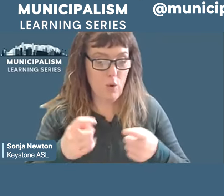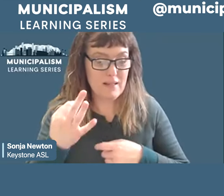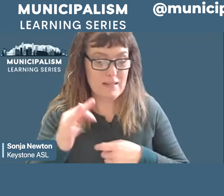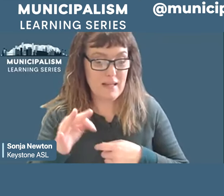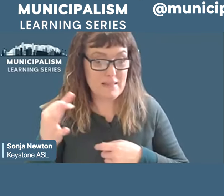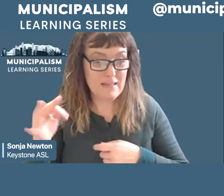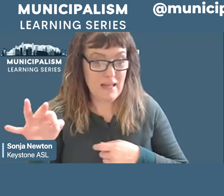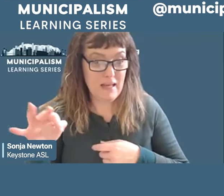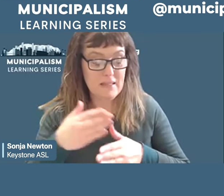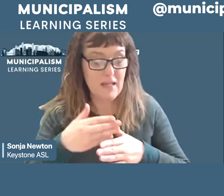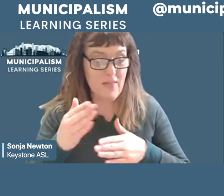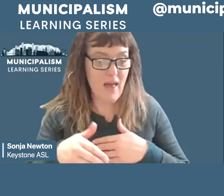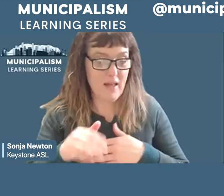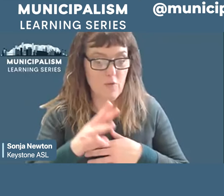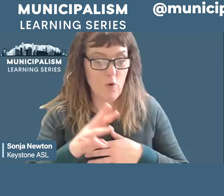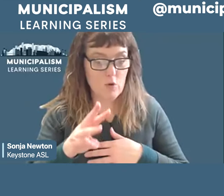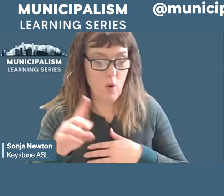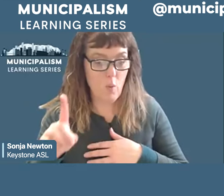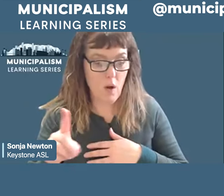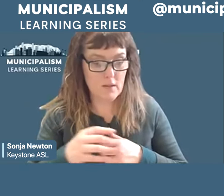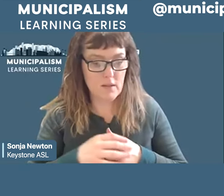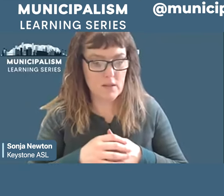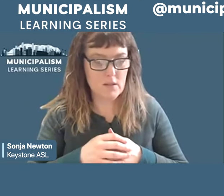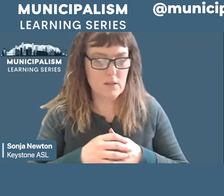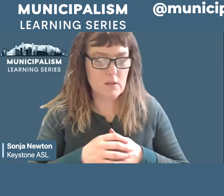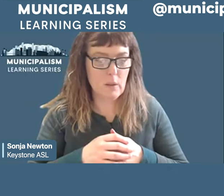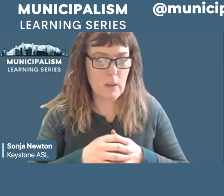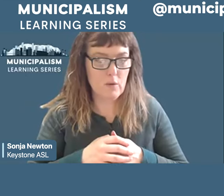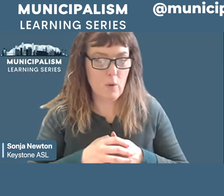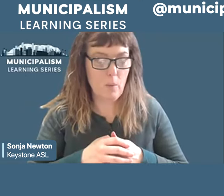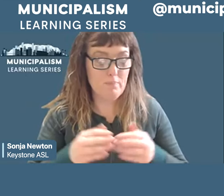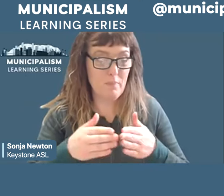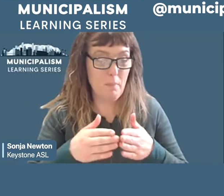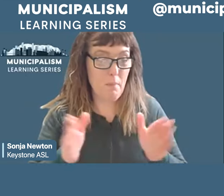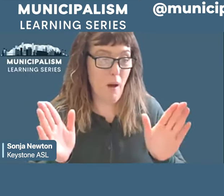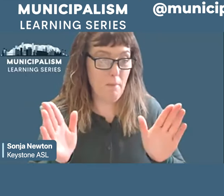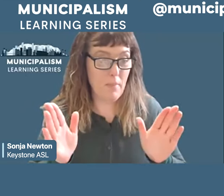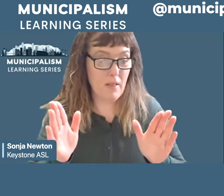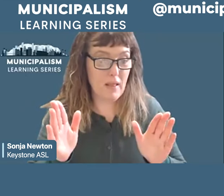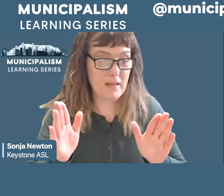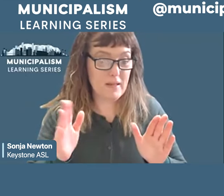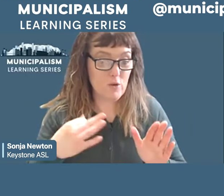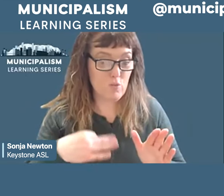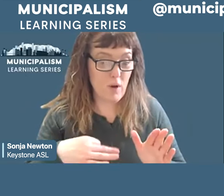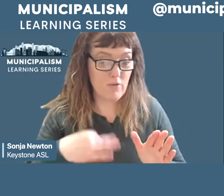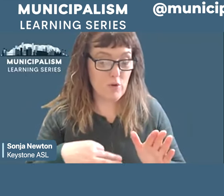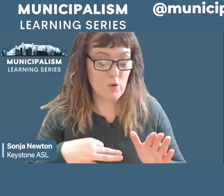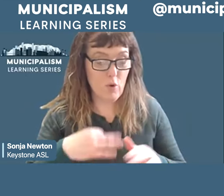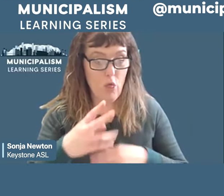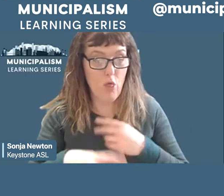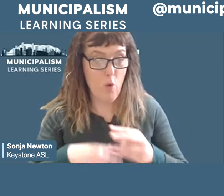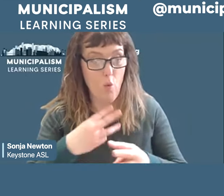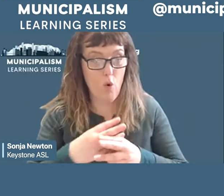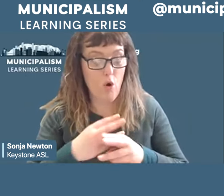of the sources of public revenue. The rest of the world watched Red Vienna as it took shape and